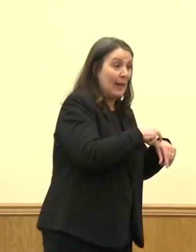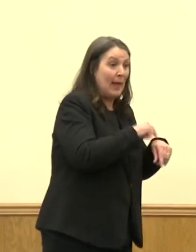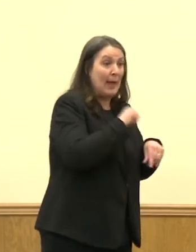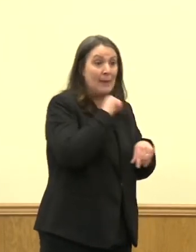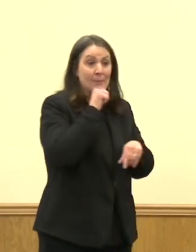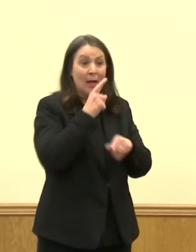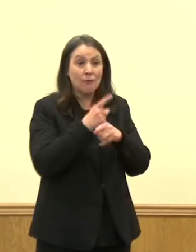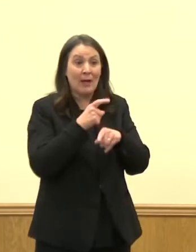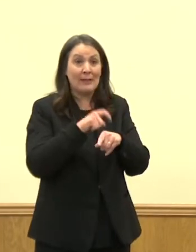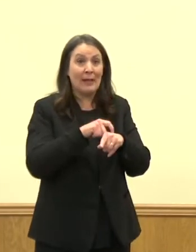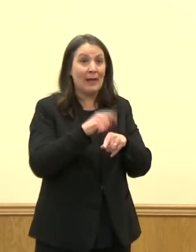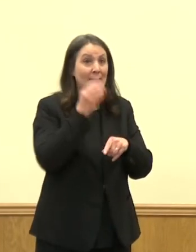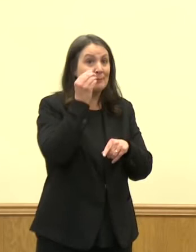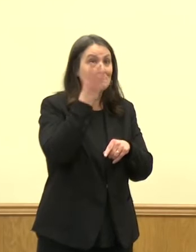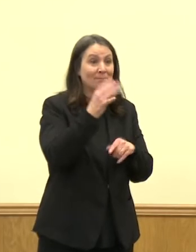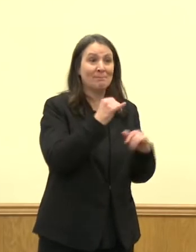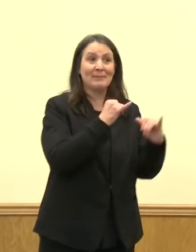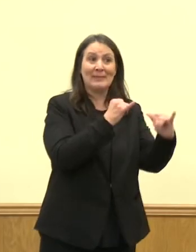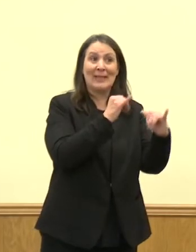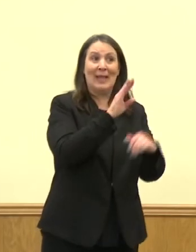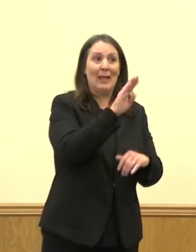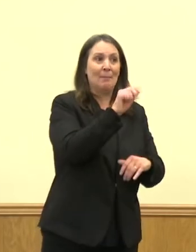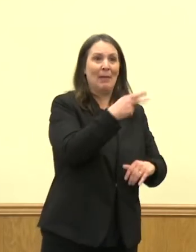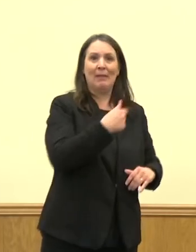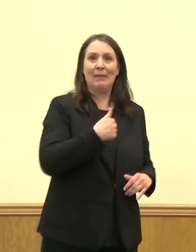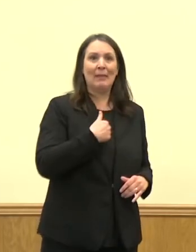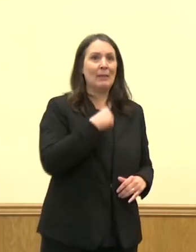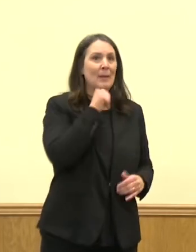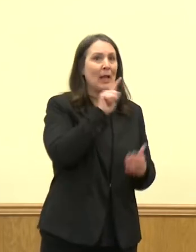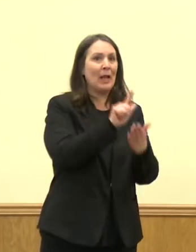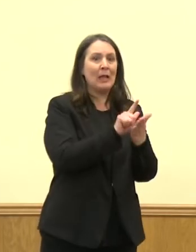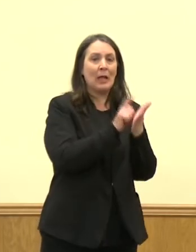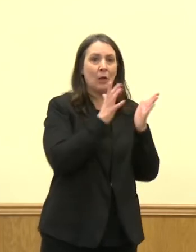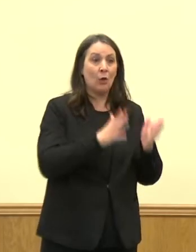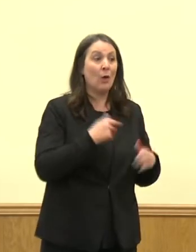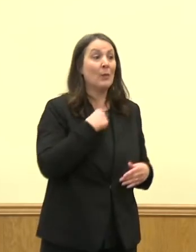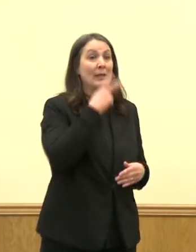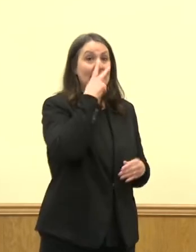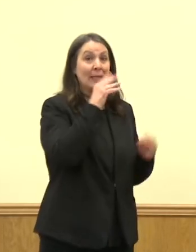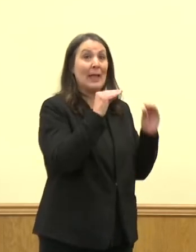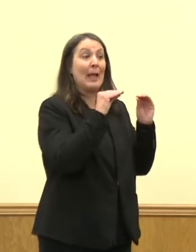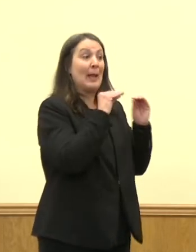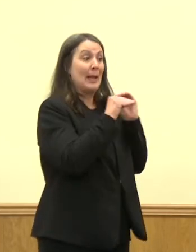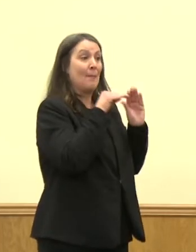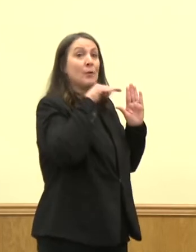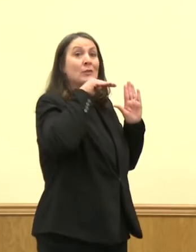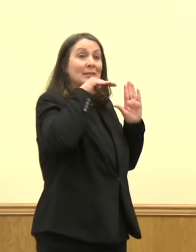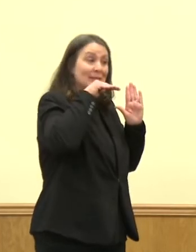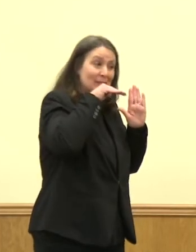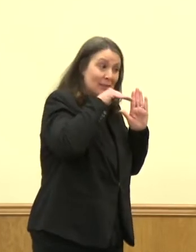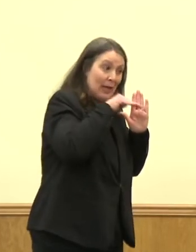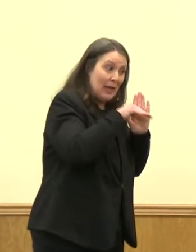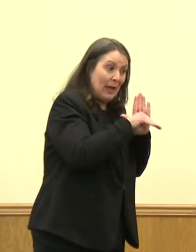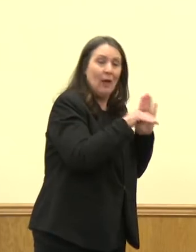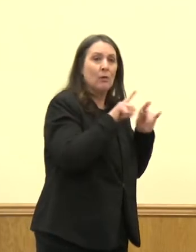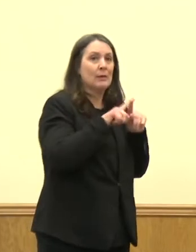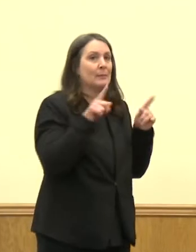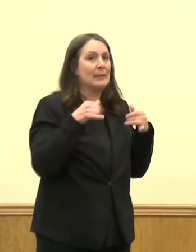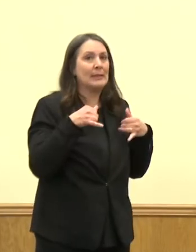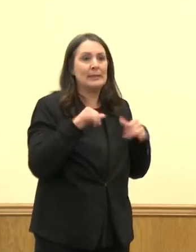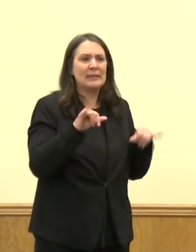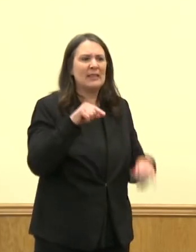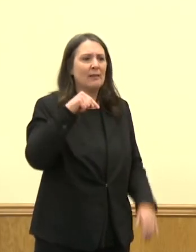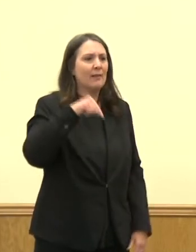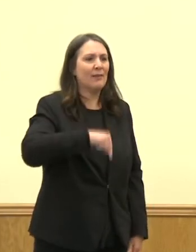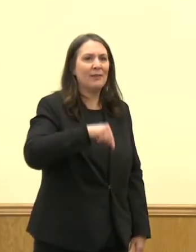but I can just say that with the number of cases that we are seeing, even though it is decreasing our case count, we also need to recognize that this